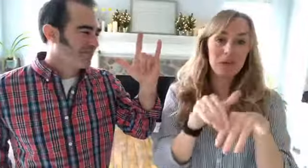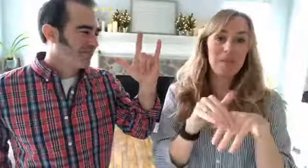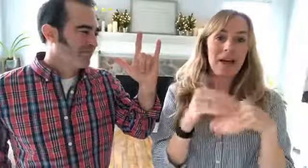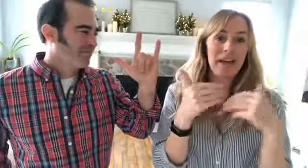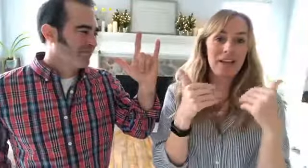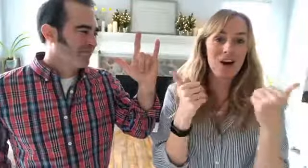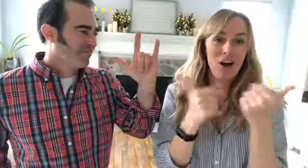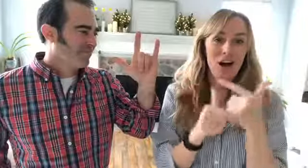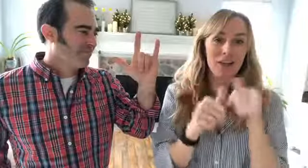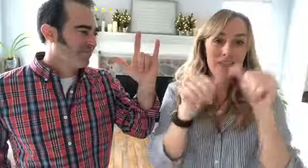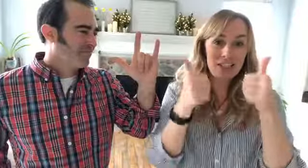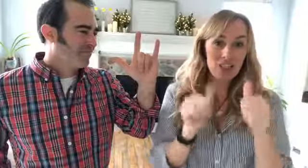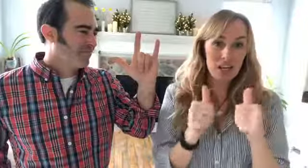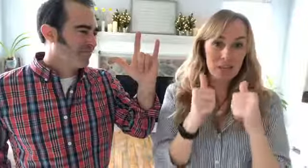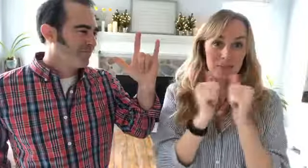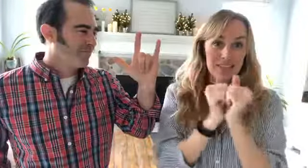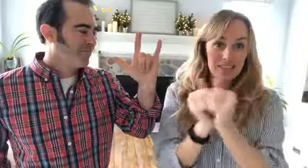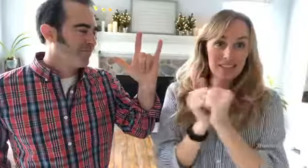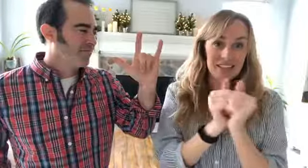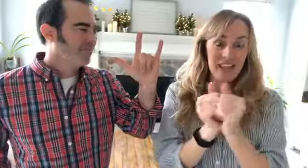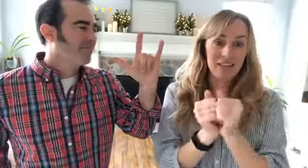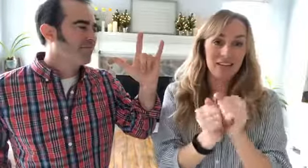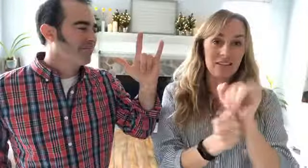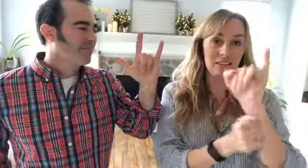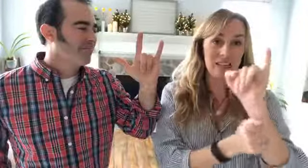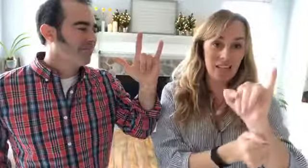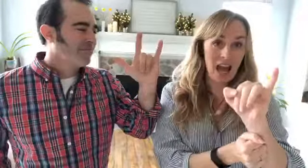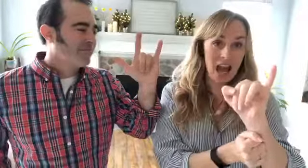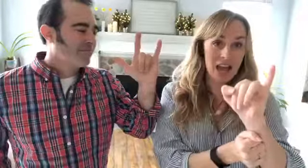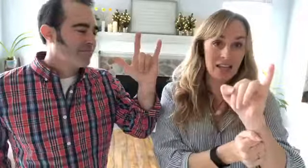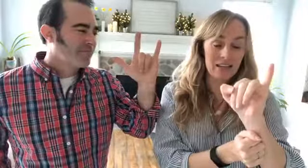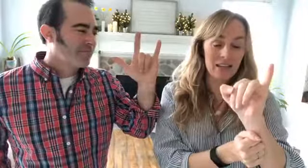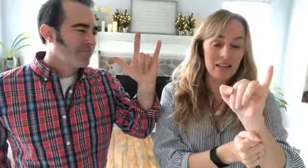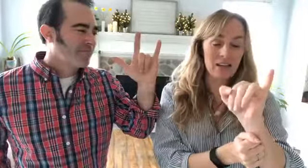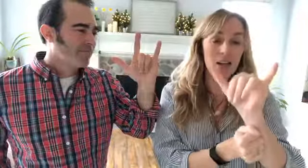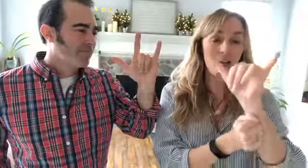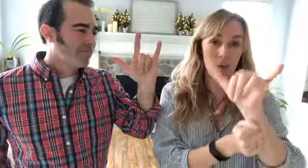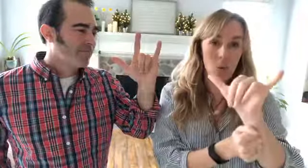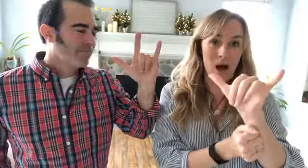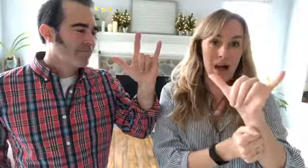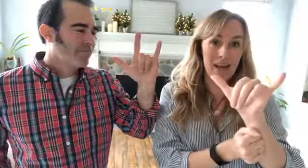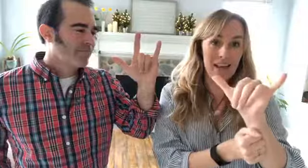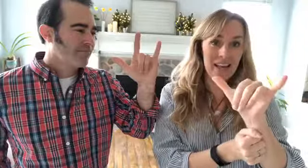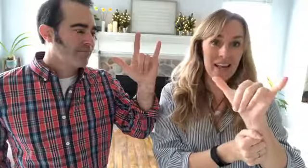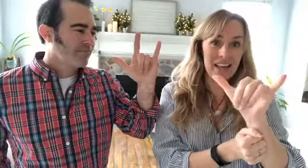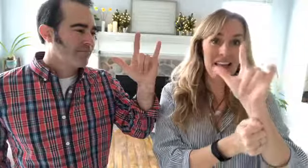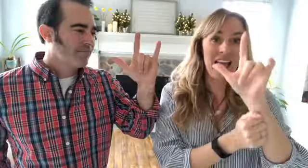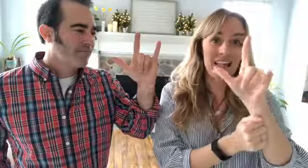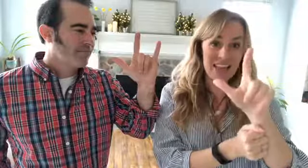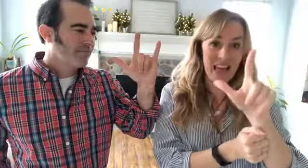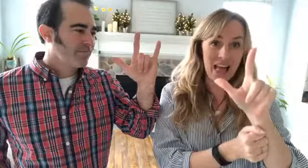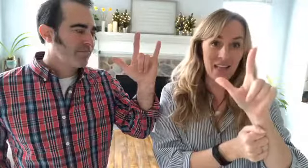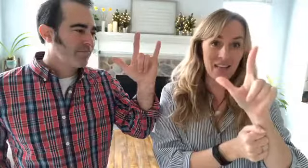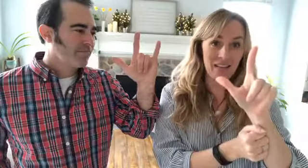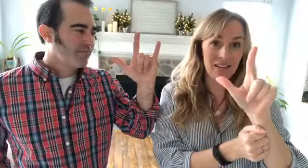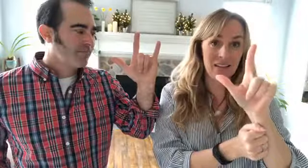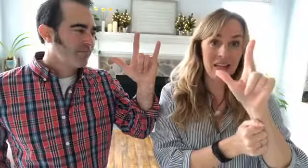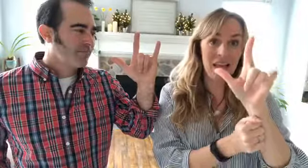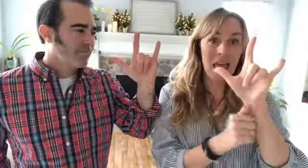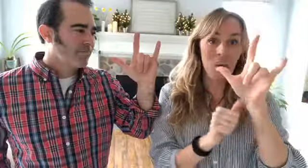combine all of these shapes together I the Y and the L and